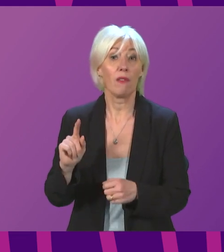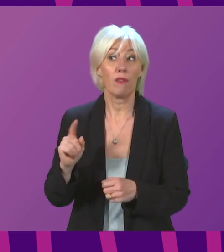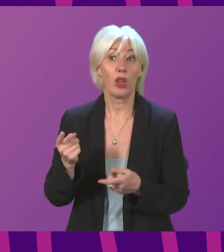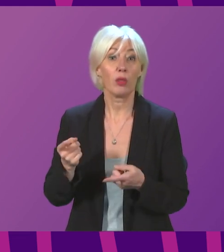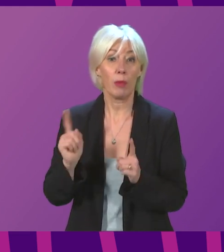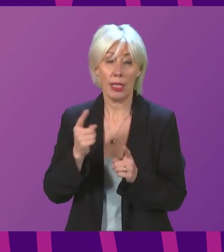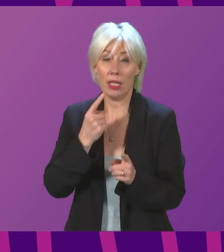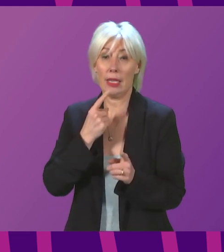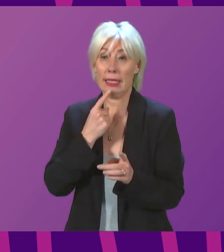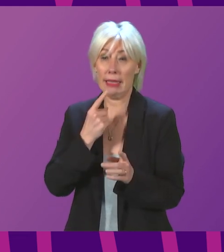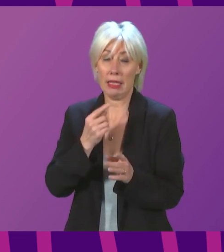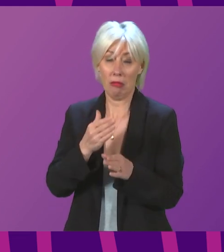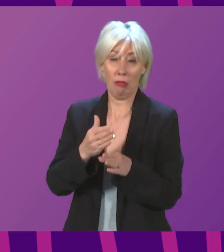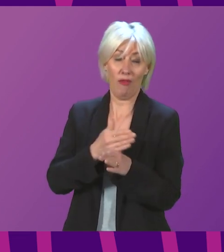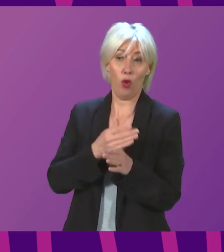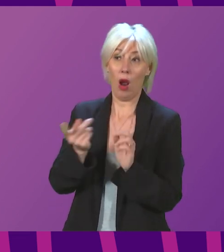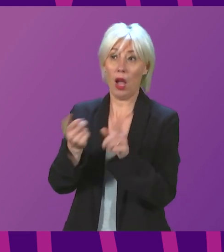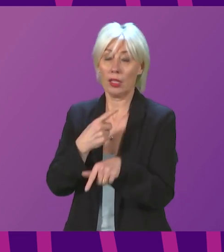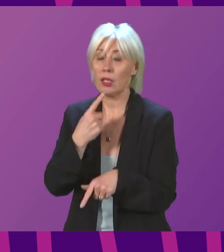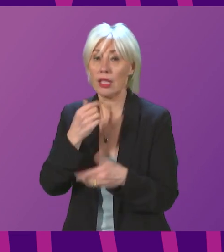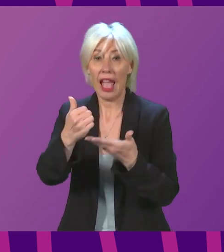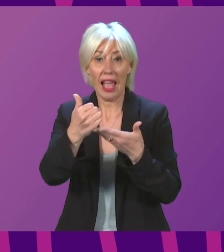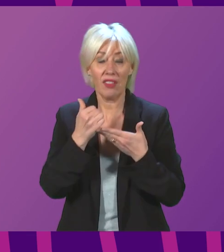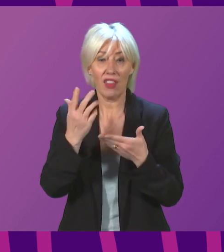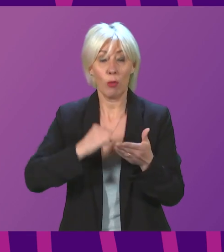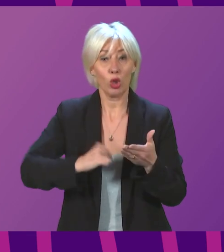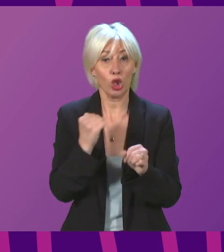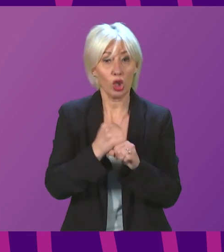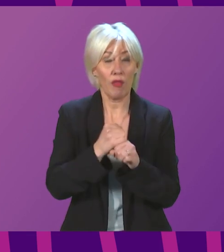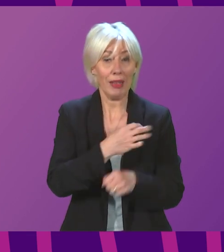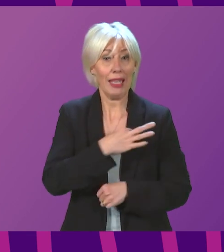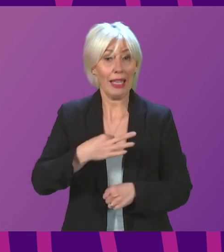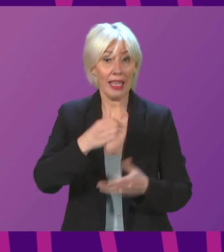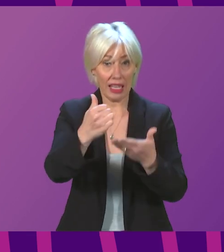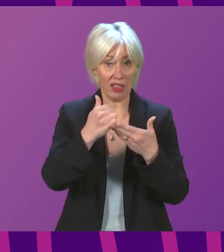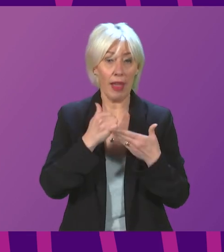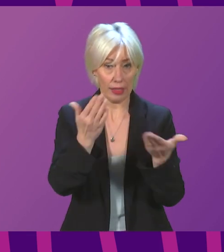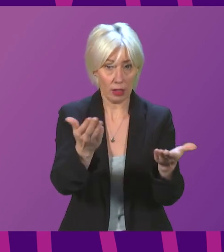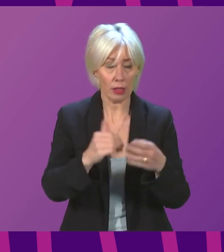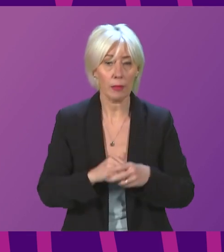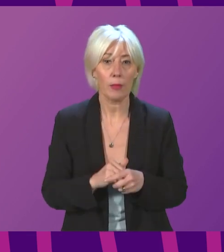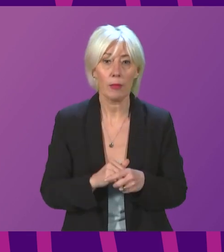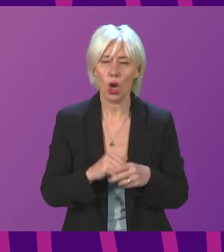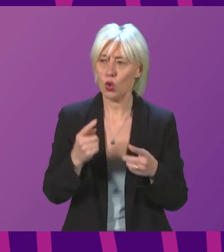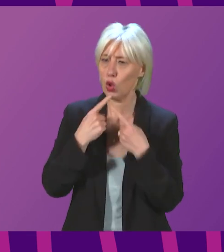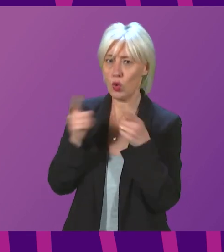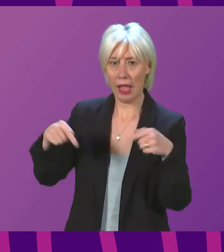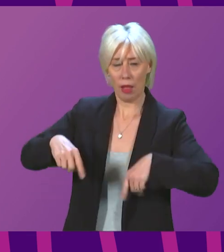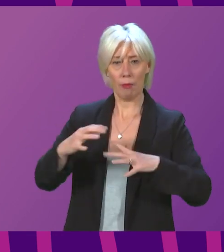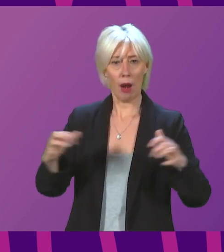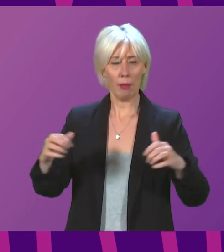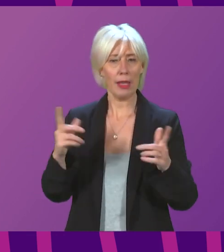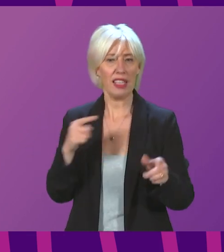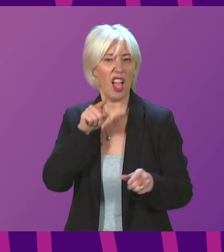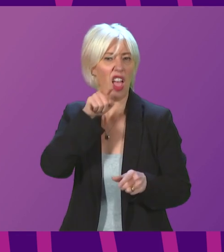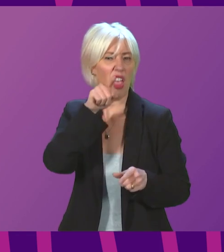answer there by saying she has to take advice from Scottish Government clinical advisers. Is she telling Parliament just now that their advice